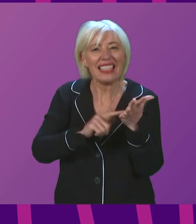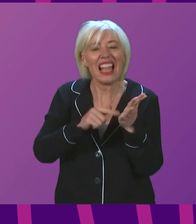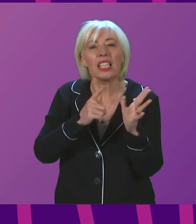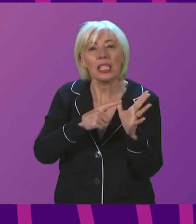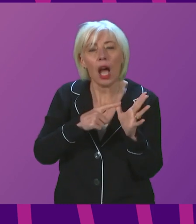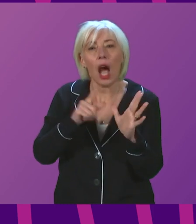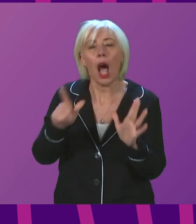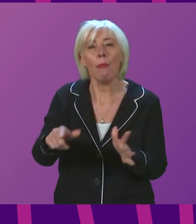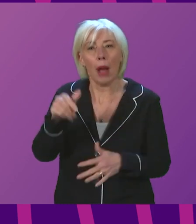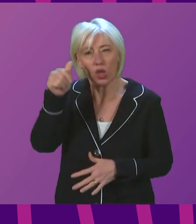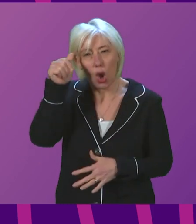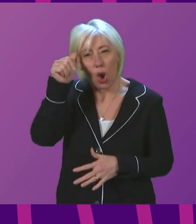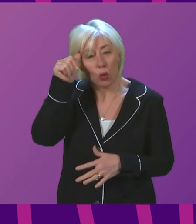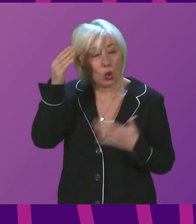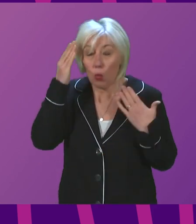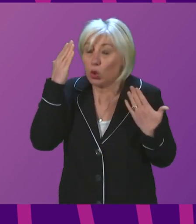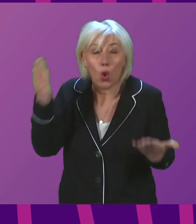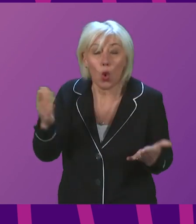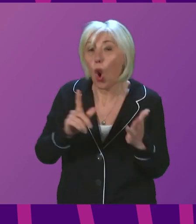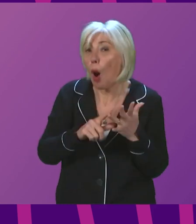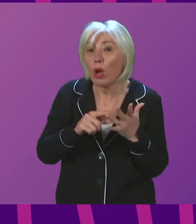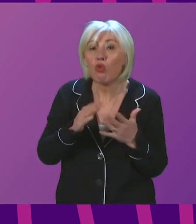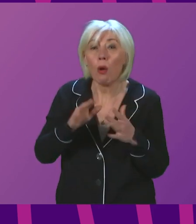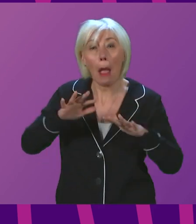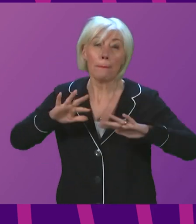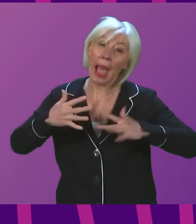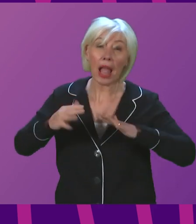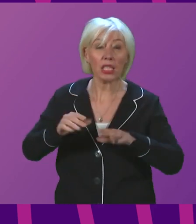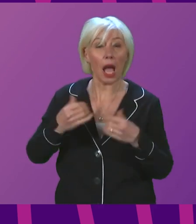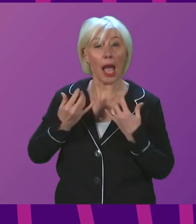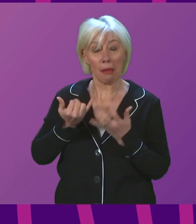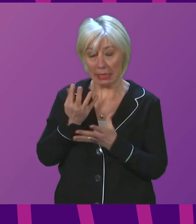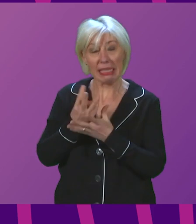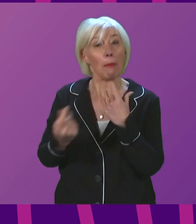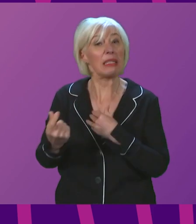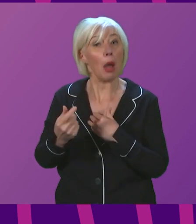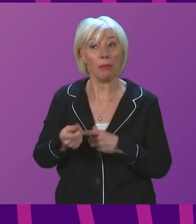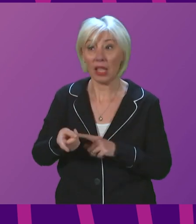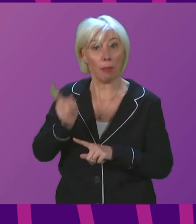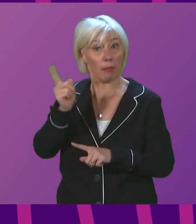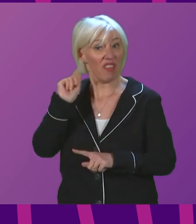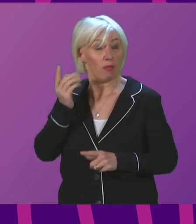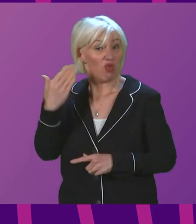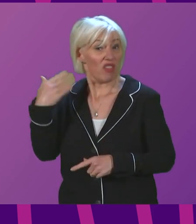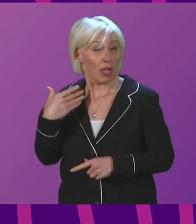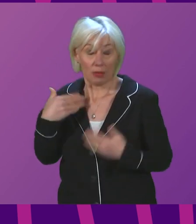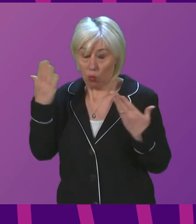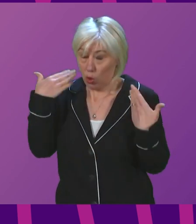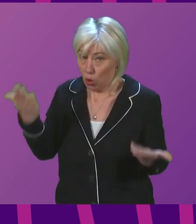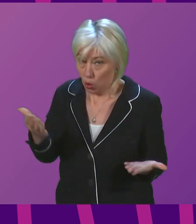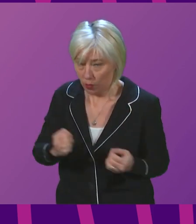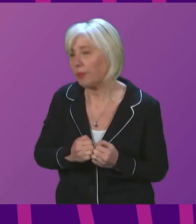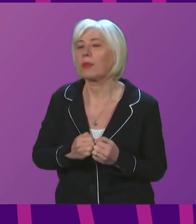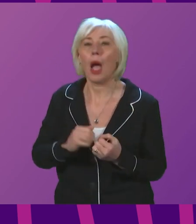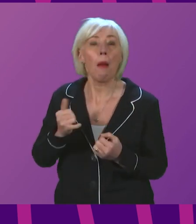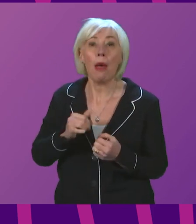is intrinsically milder than previous strains. However, even if the proportion of cases needing hospital care is